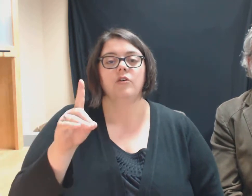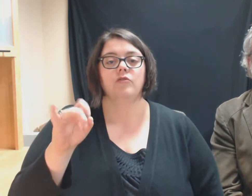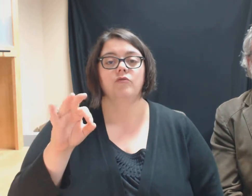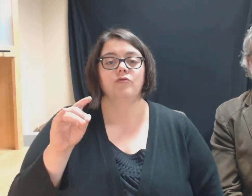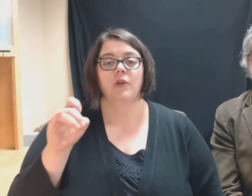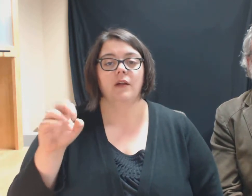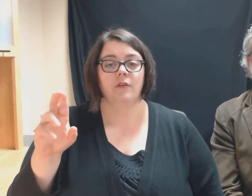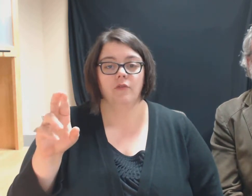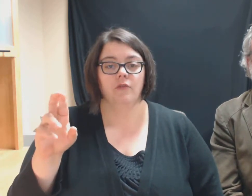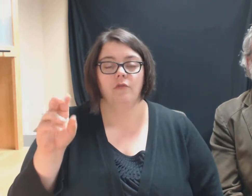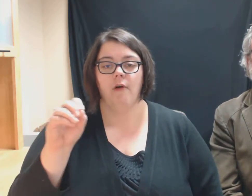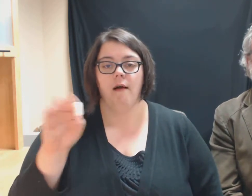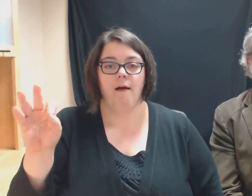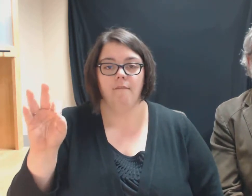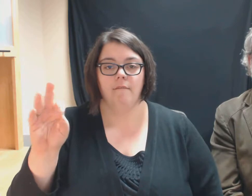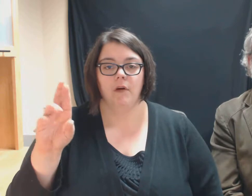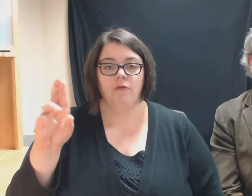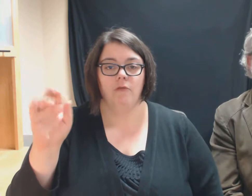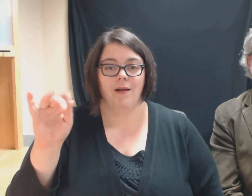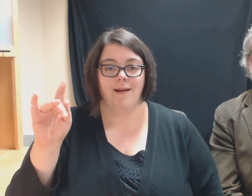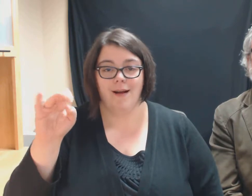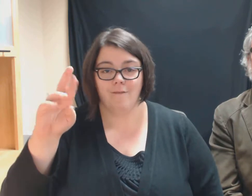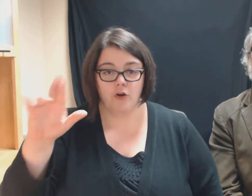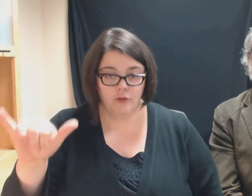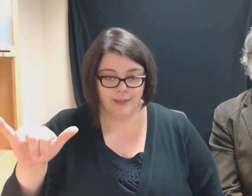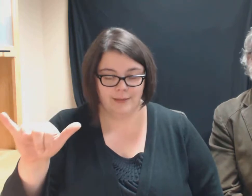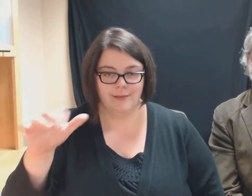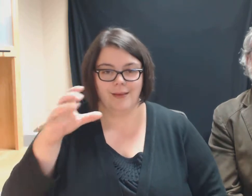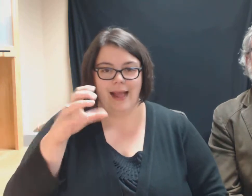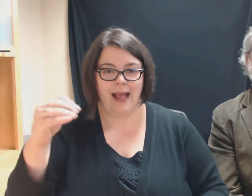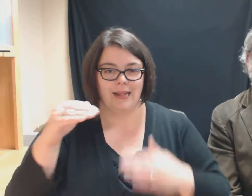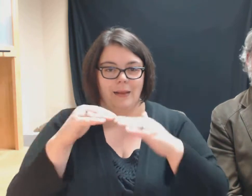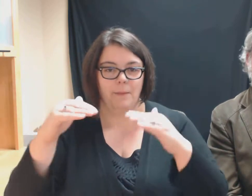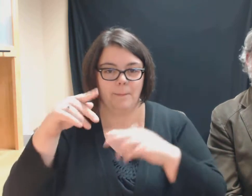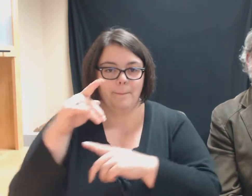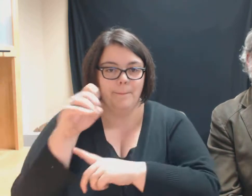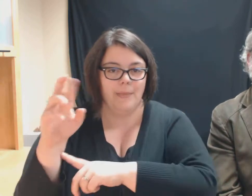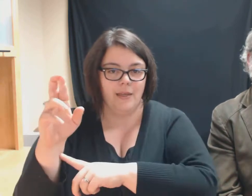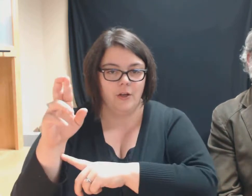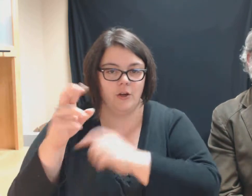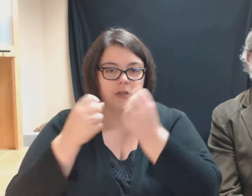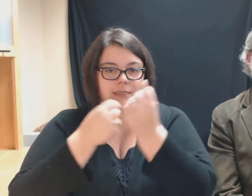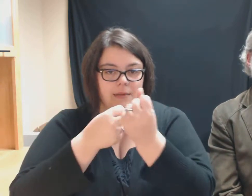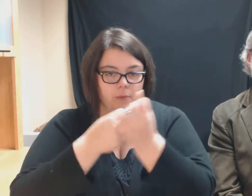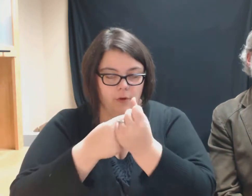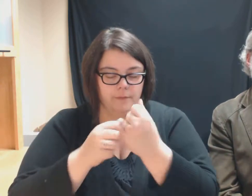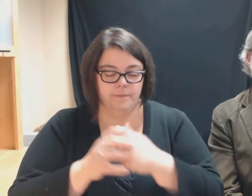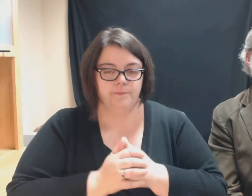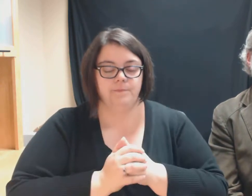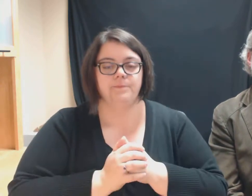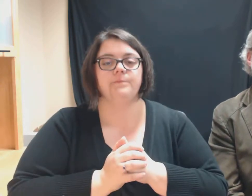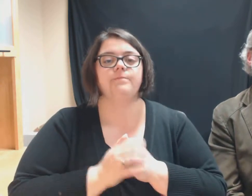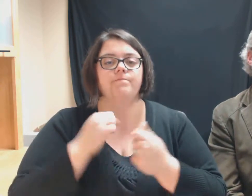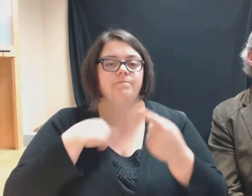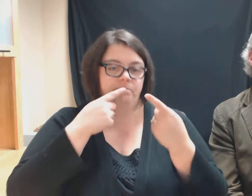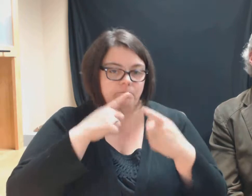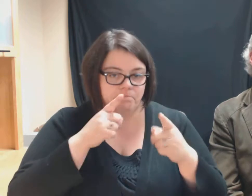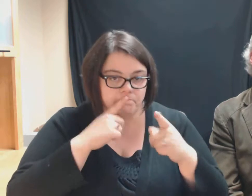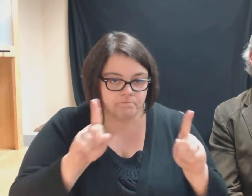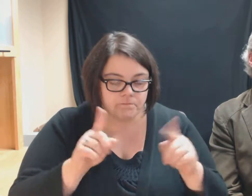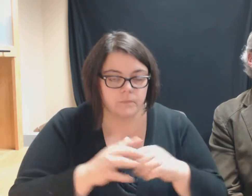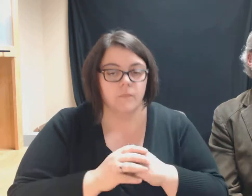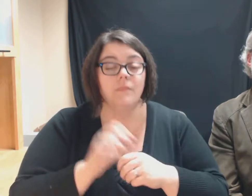with this week's announcements. Tomorrow, Tuesday, April